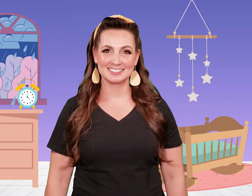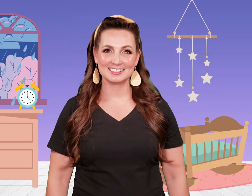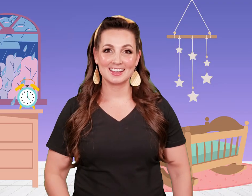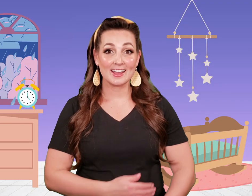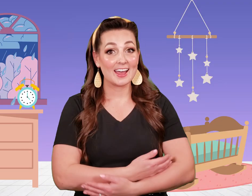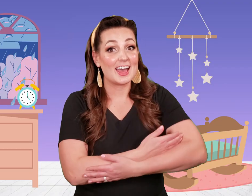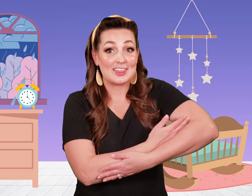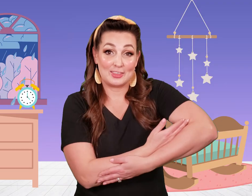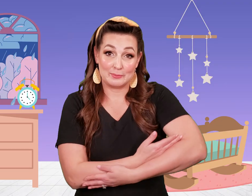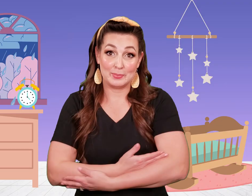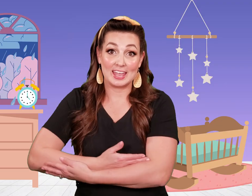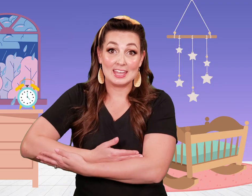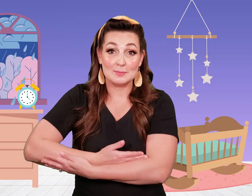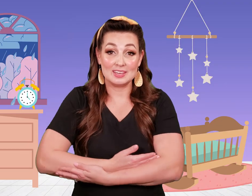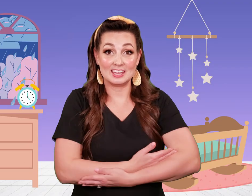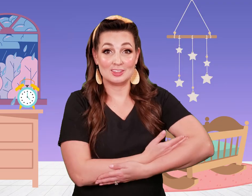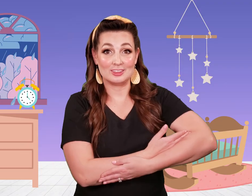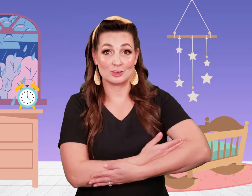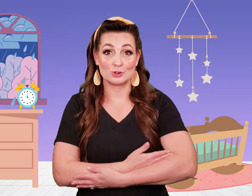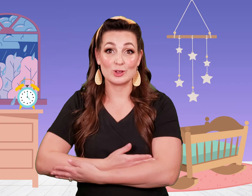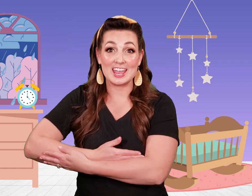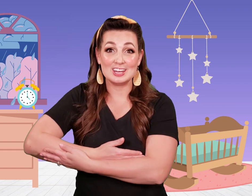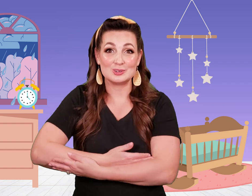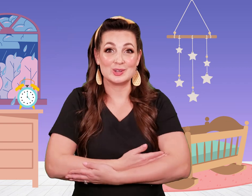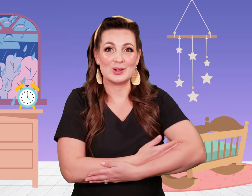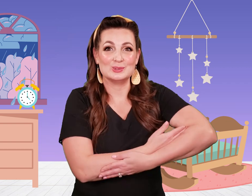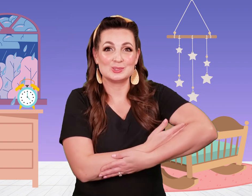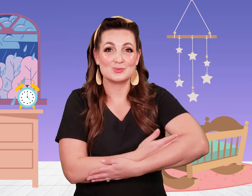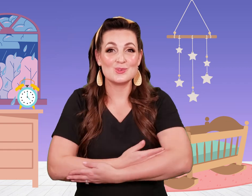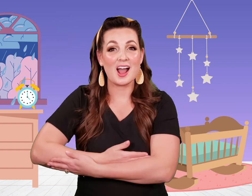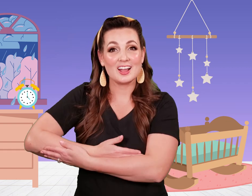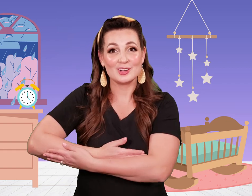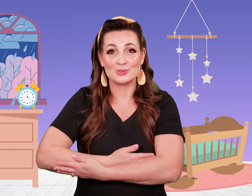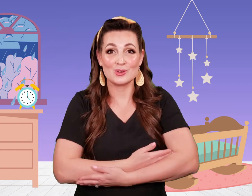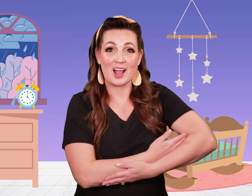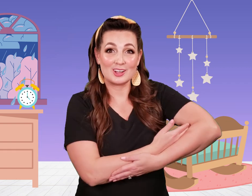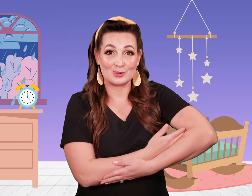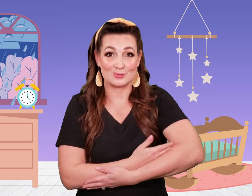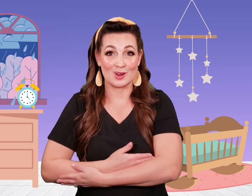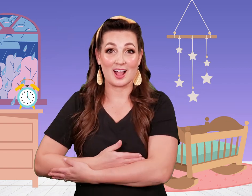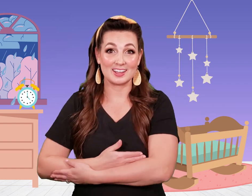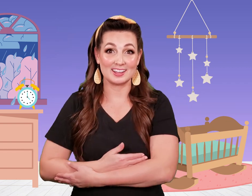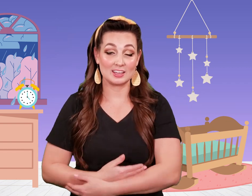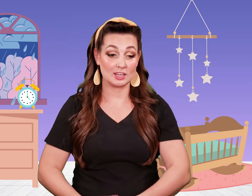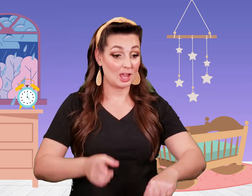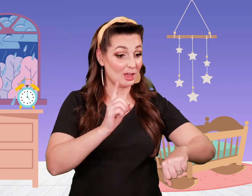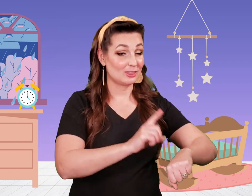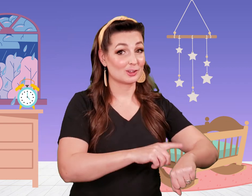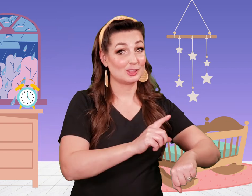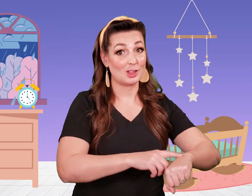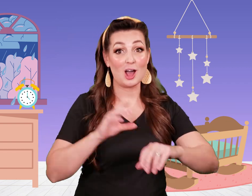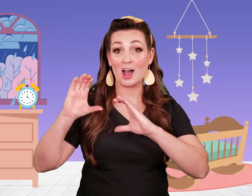the baby in the cradle goes rock rock rock the clock